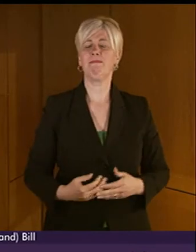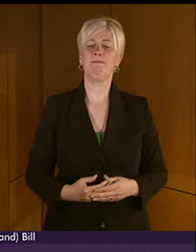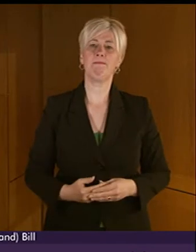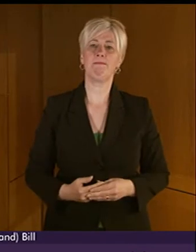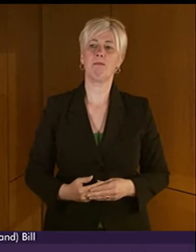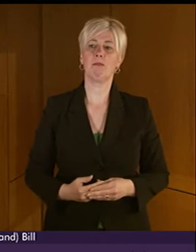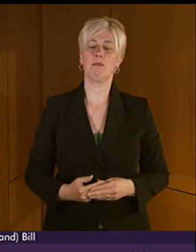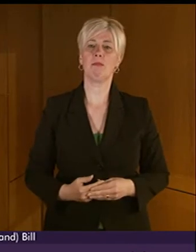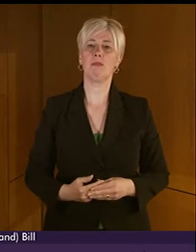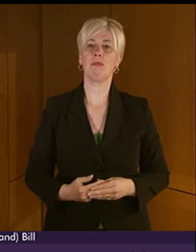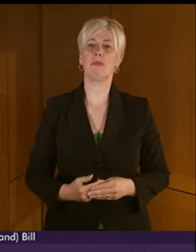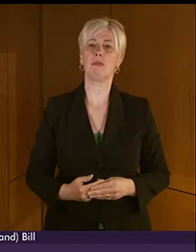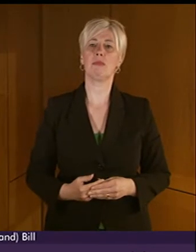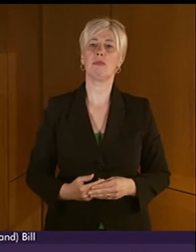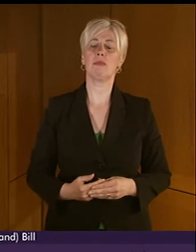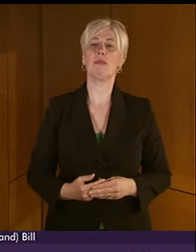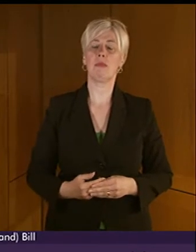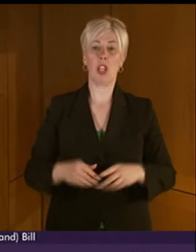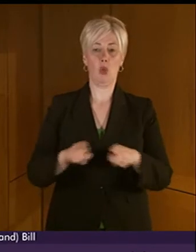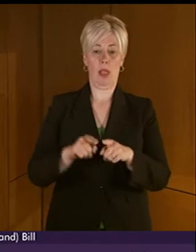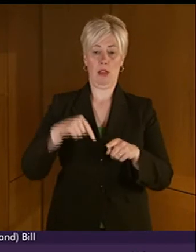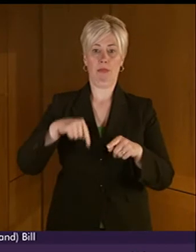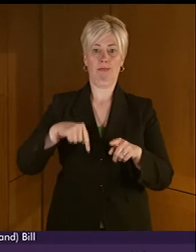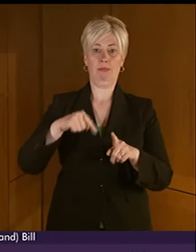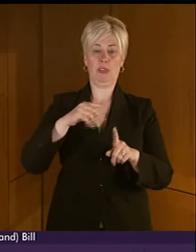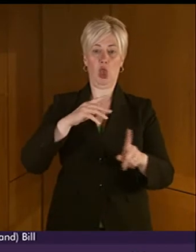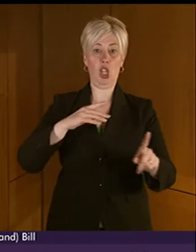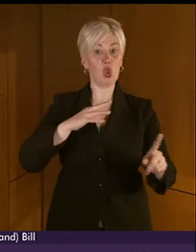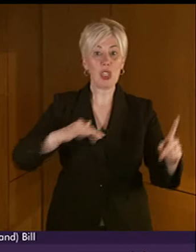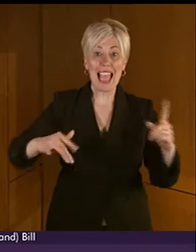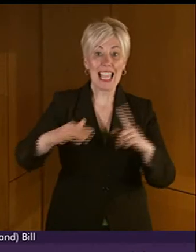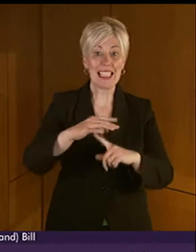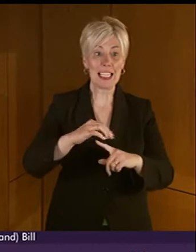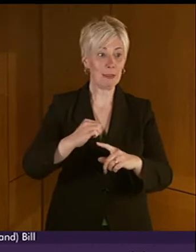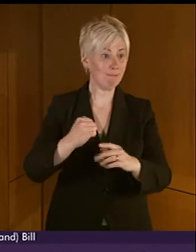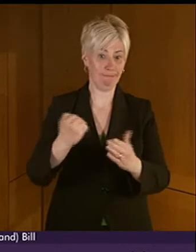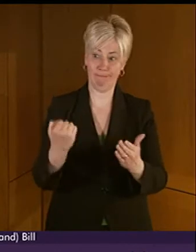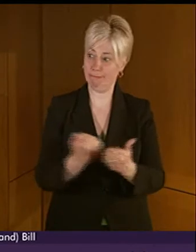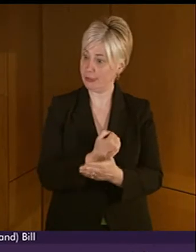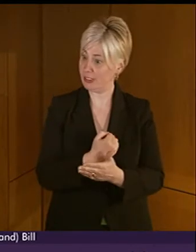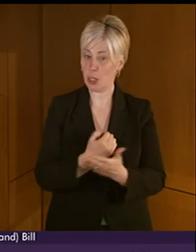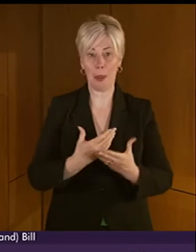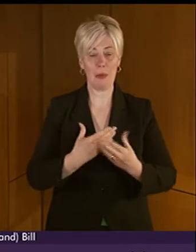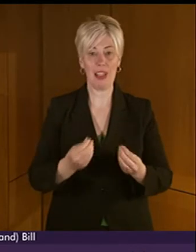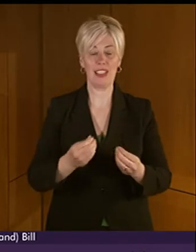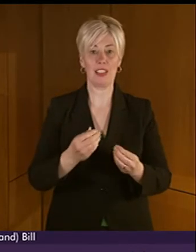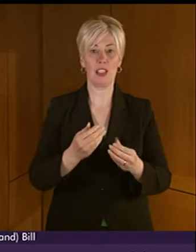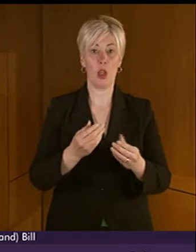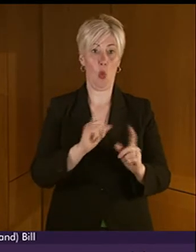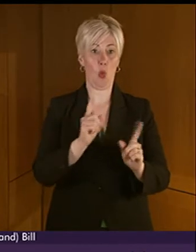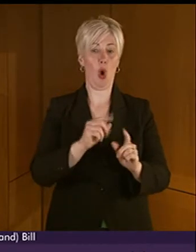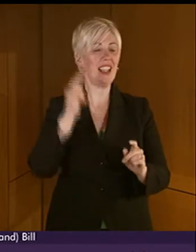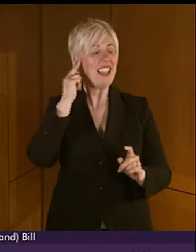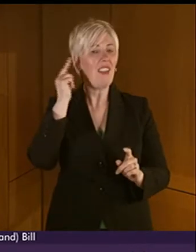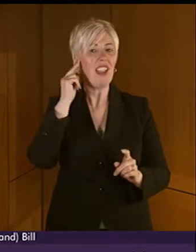By the same token, society is also missing out on the contribution that deaf and deaf-blind